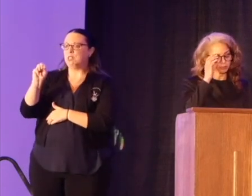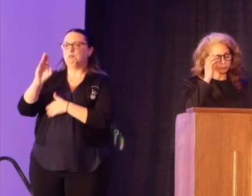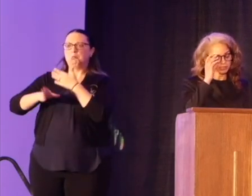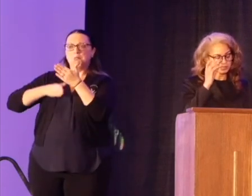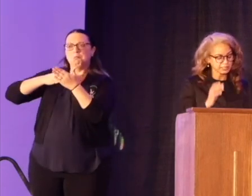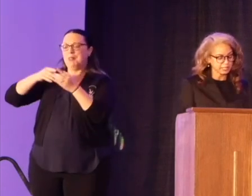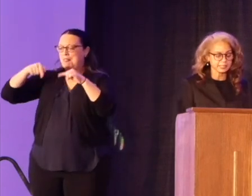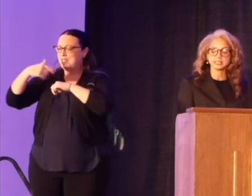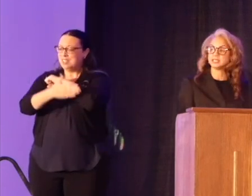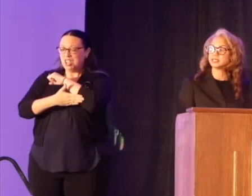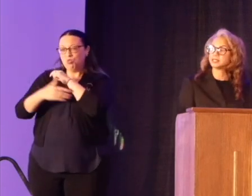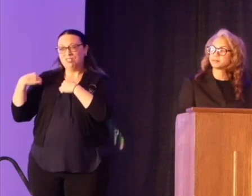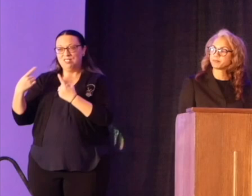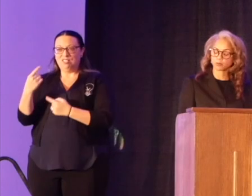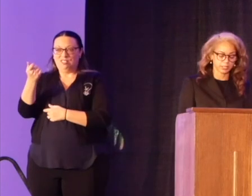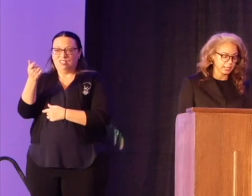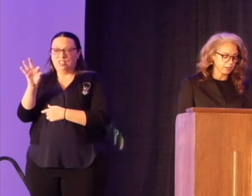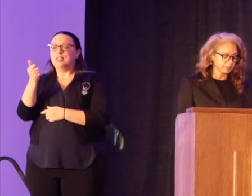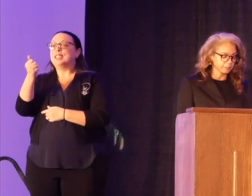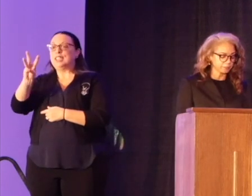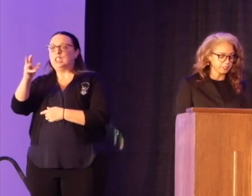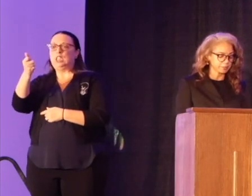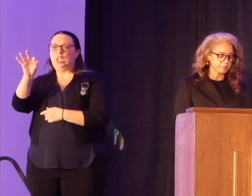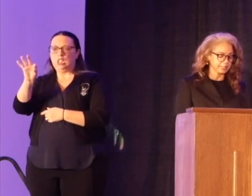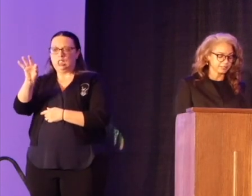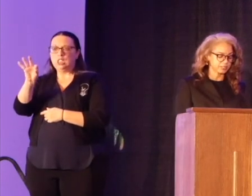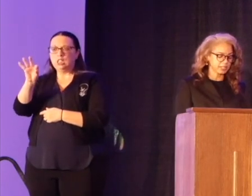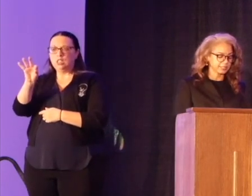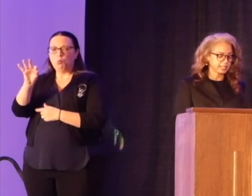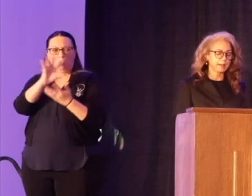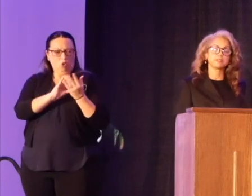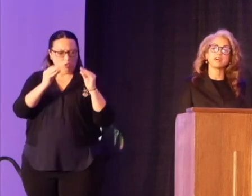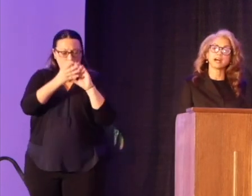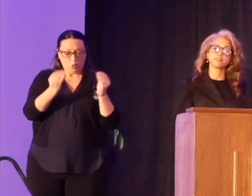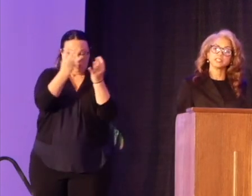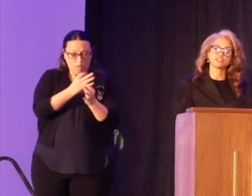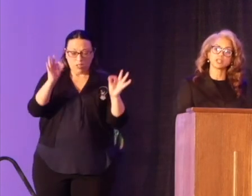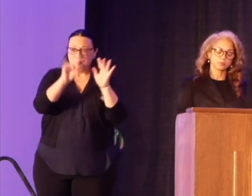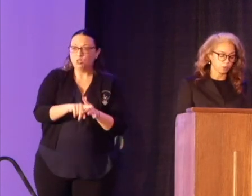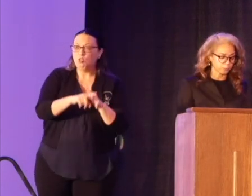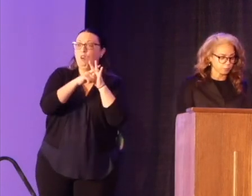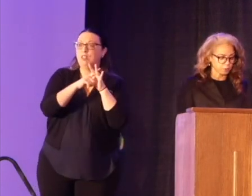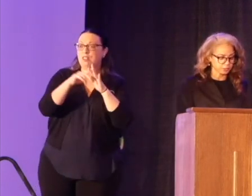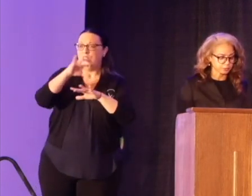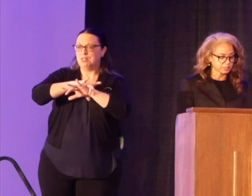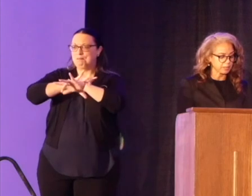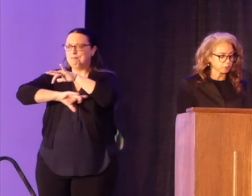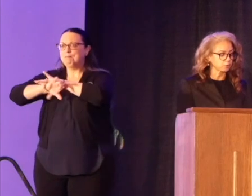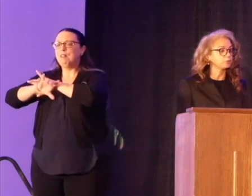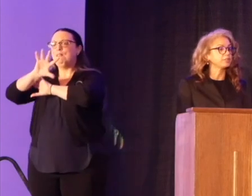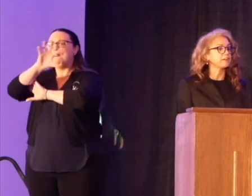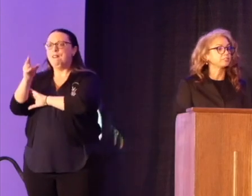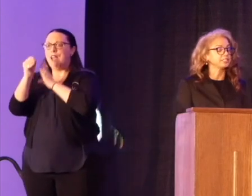this country from 1619, when a narrative of freedom commenced as captive Africans jumped overboard to